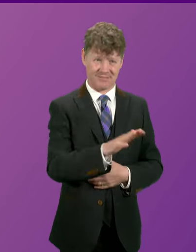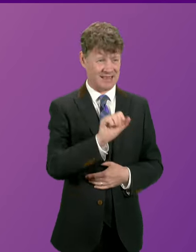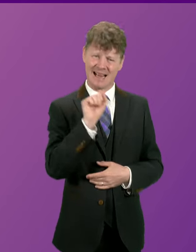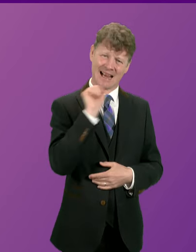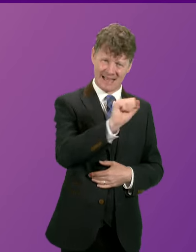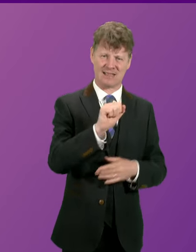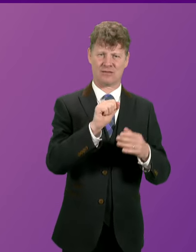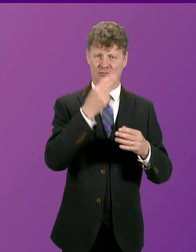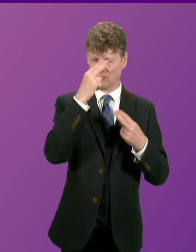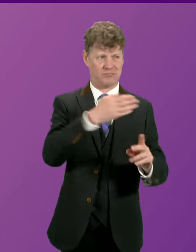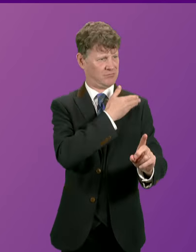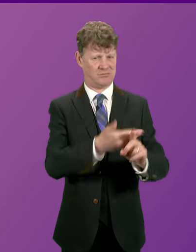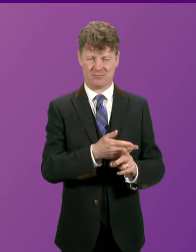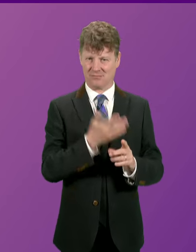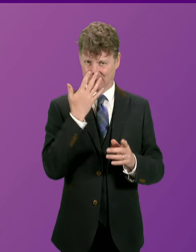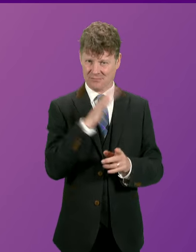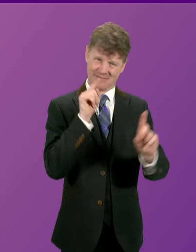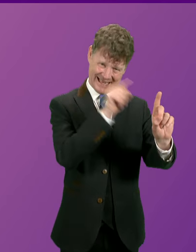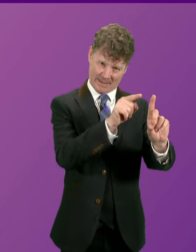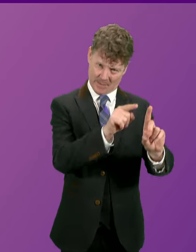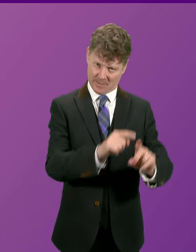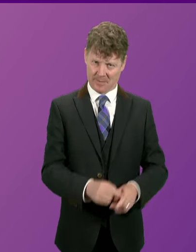his record? First Minister.